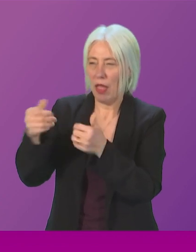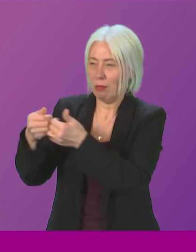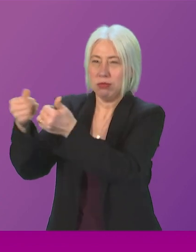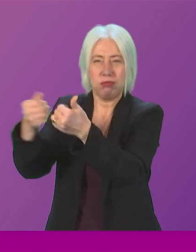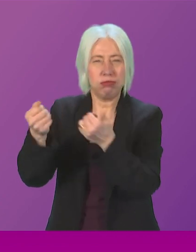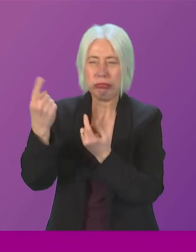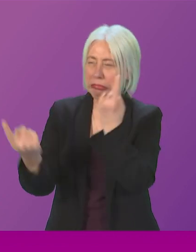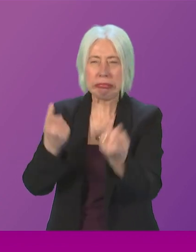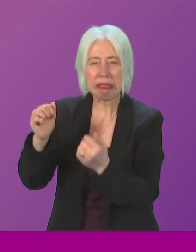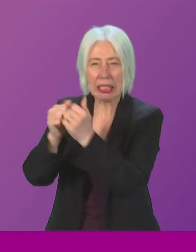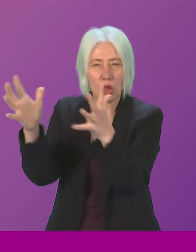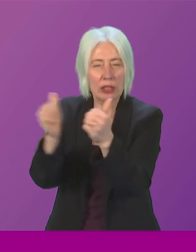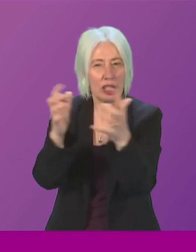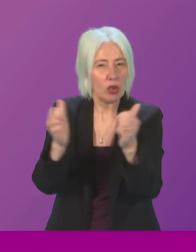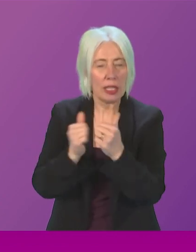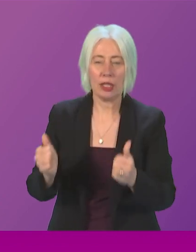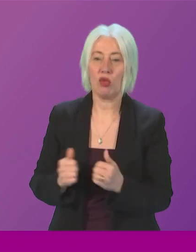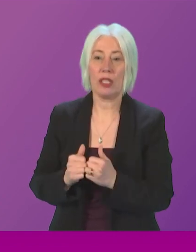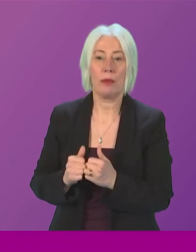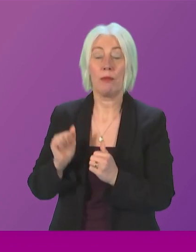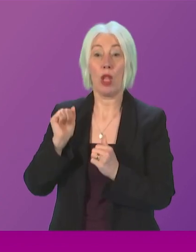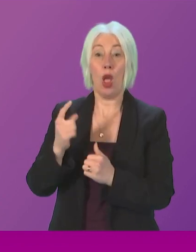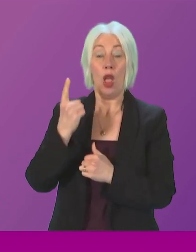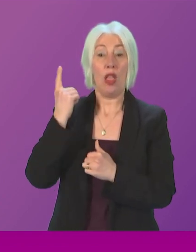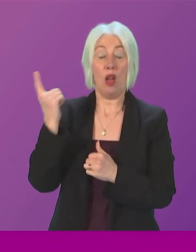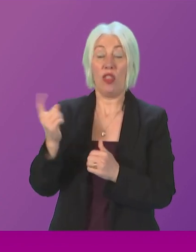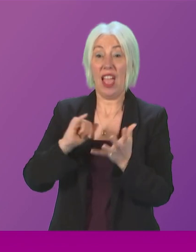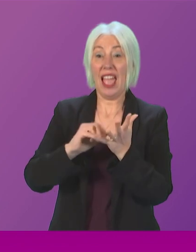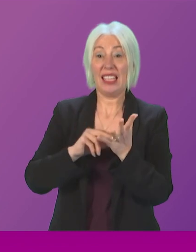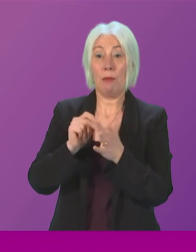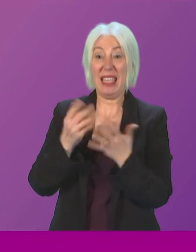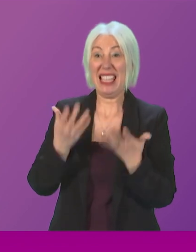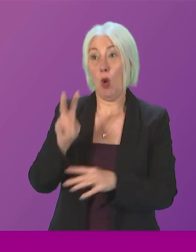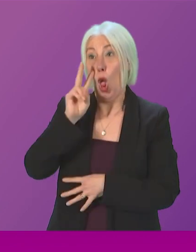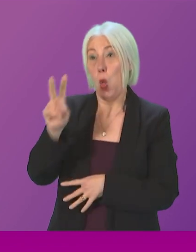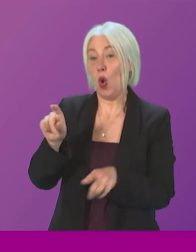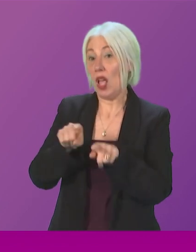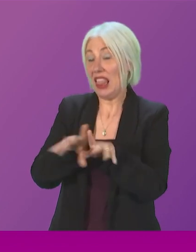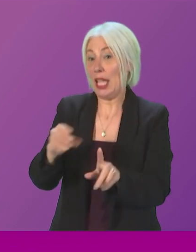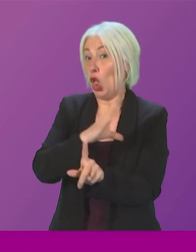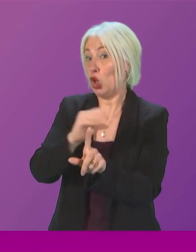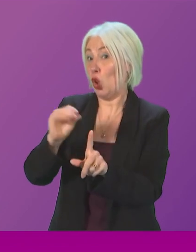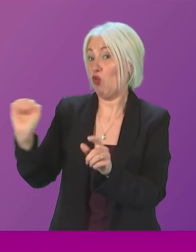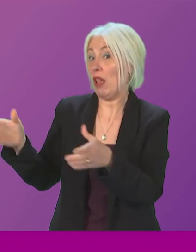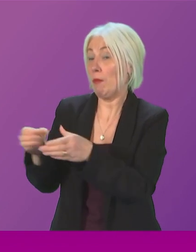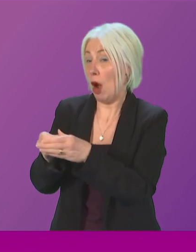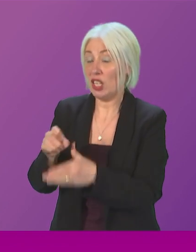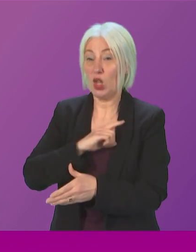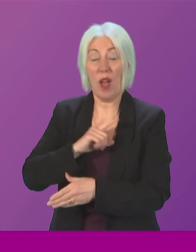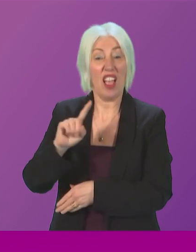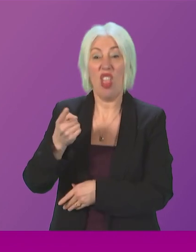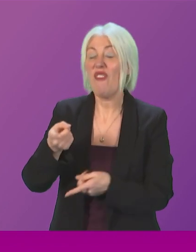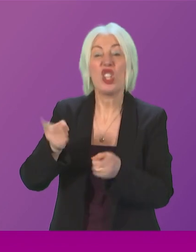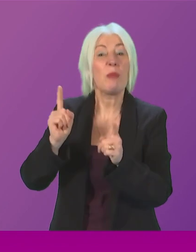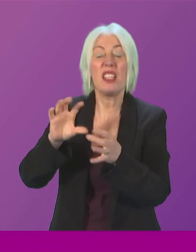There's only one party that looks like the Tories and it's not us, it's the SNP. Because the first minister is so out of